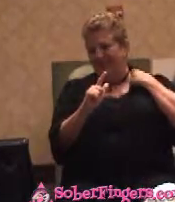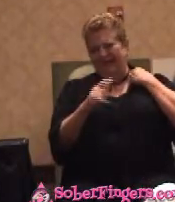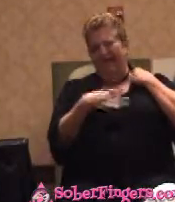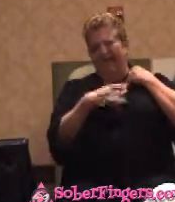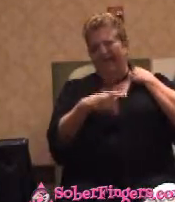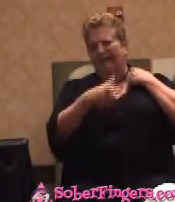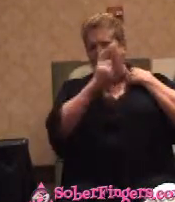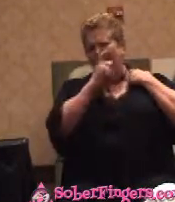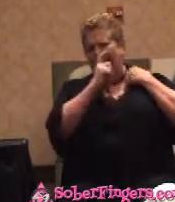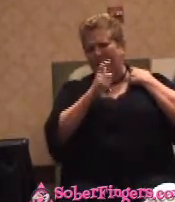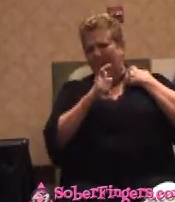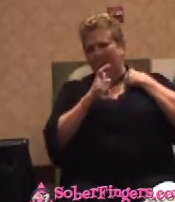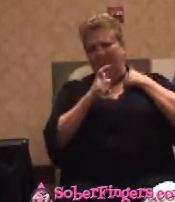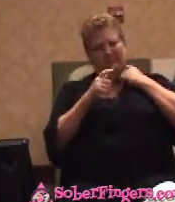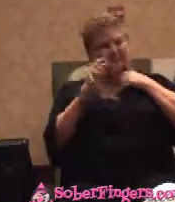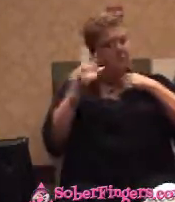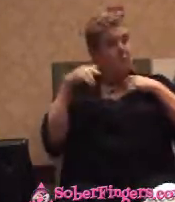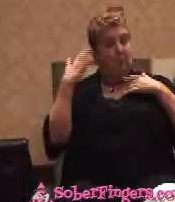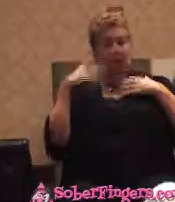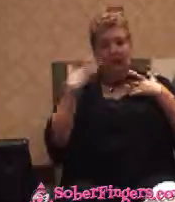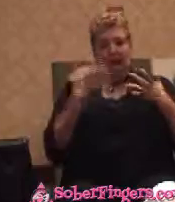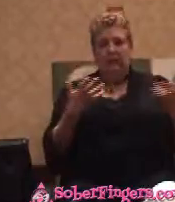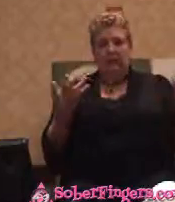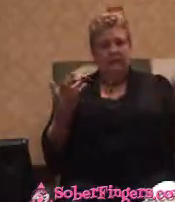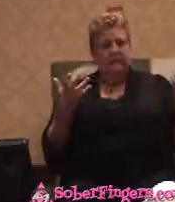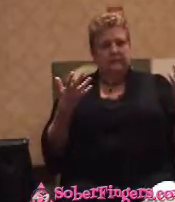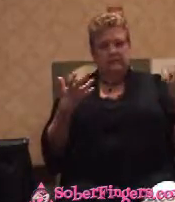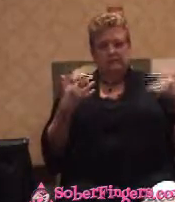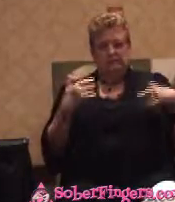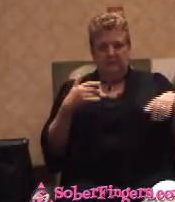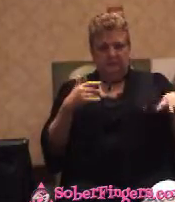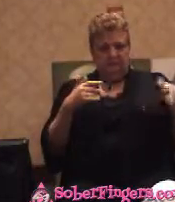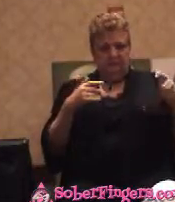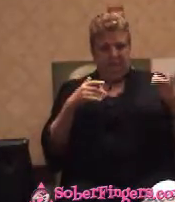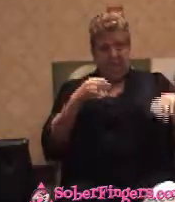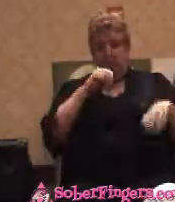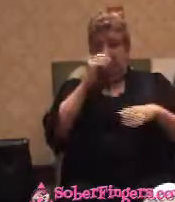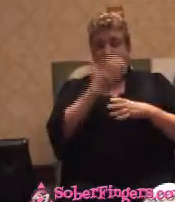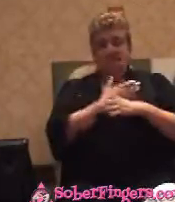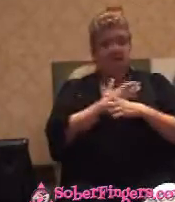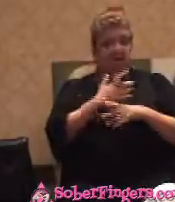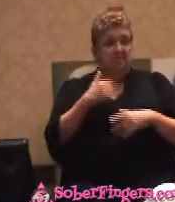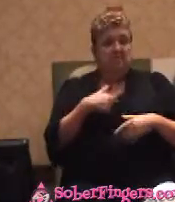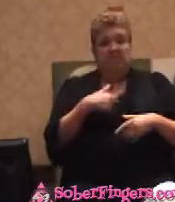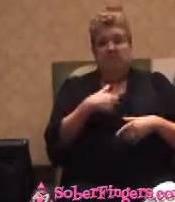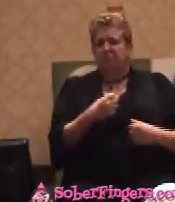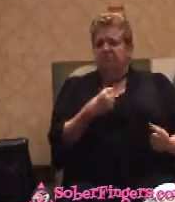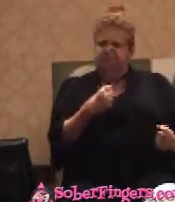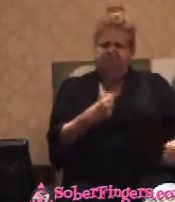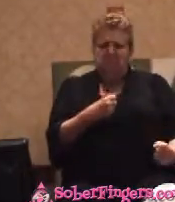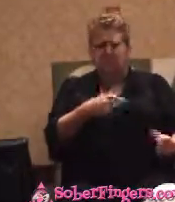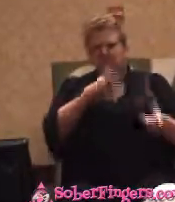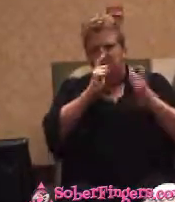and full of fleas. know, never been carried below the knees. That's what didn't bother me at all if I was a heavy drinker. It bothered my life.